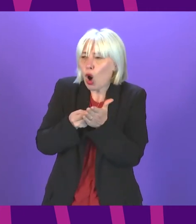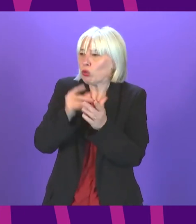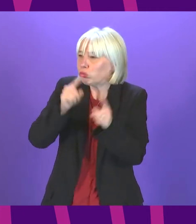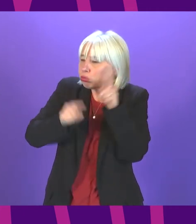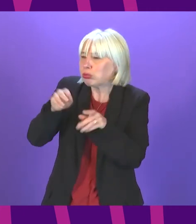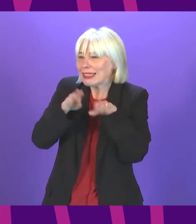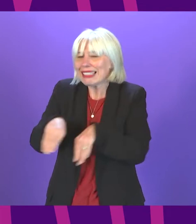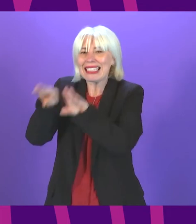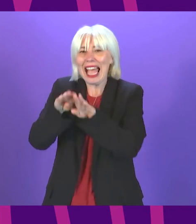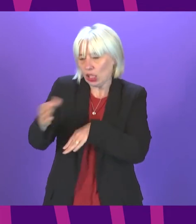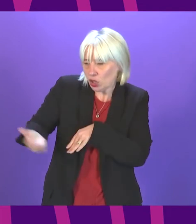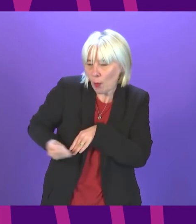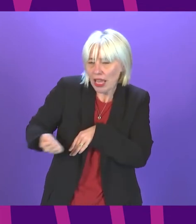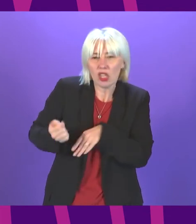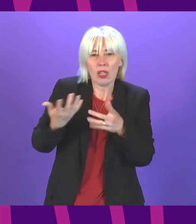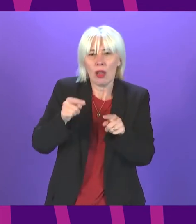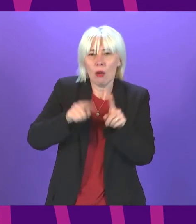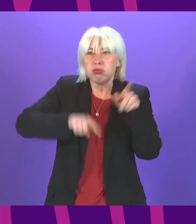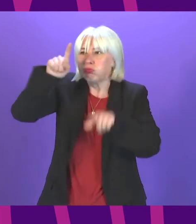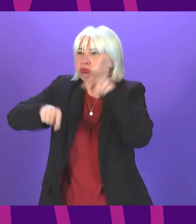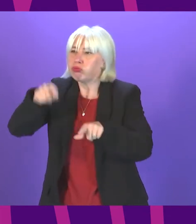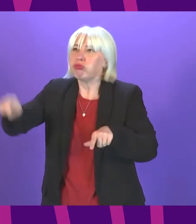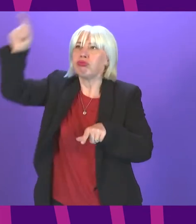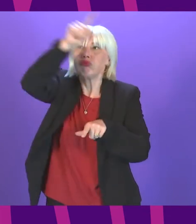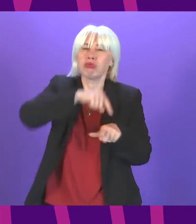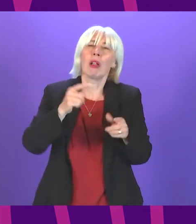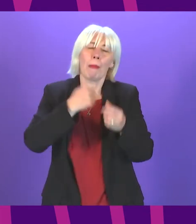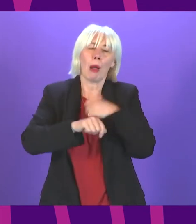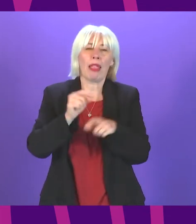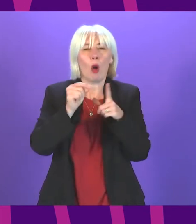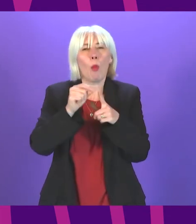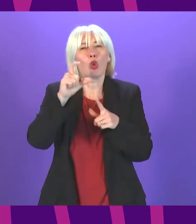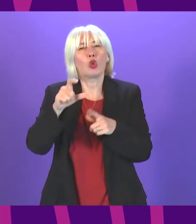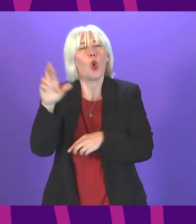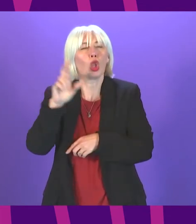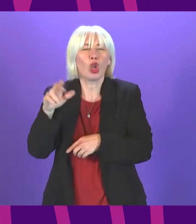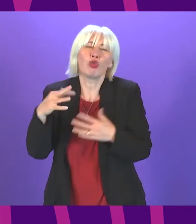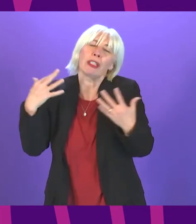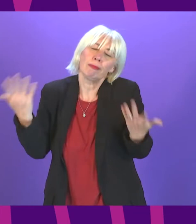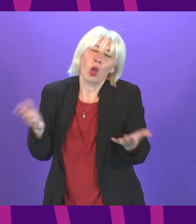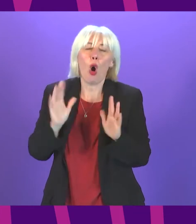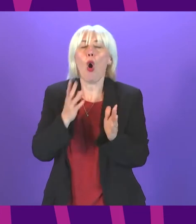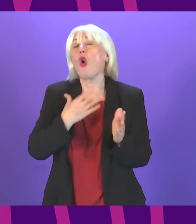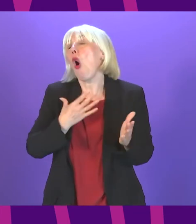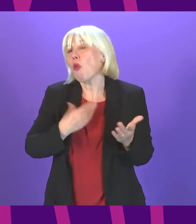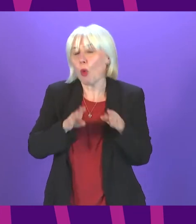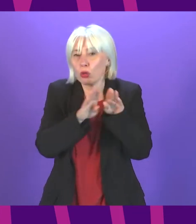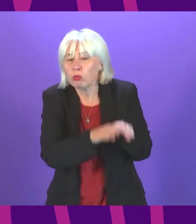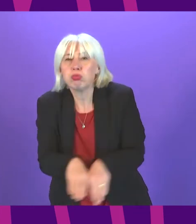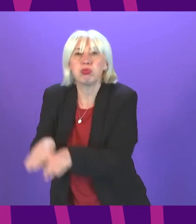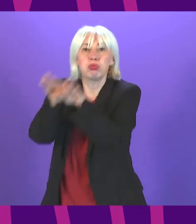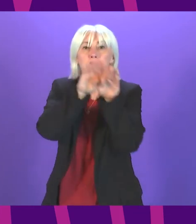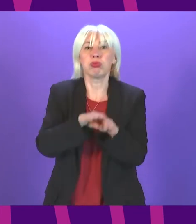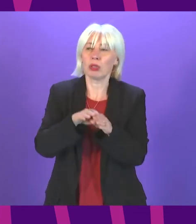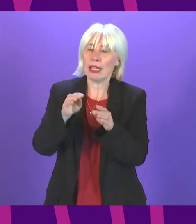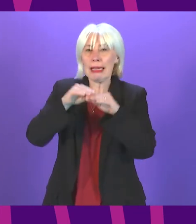different wages all over the country which some people would call a postcode lottery or do we want a more consistent approach in fees